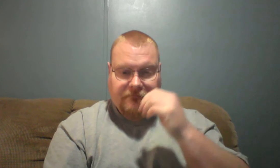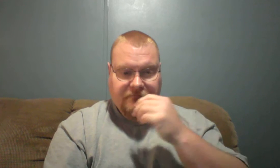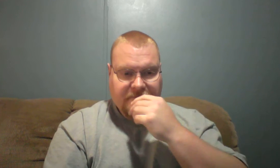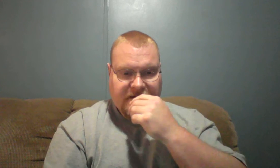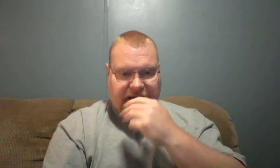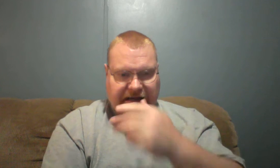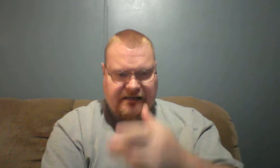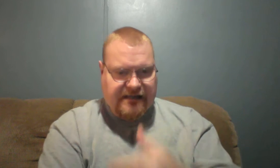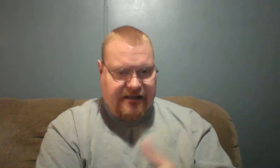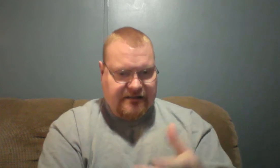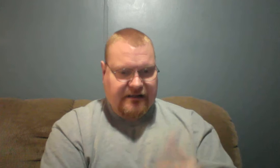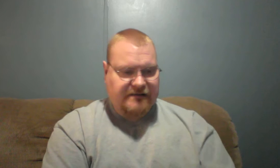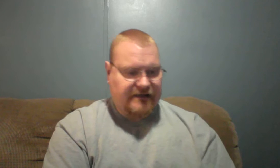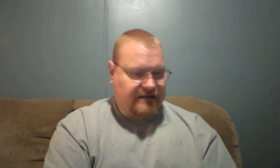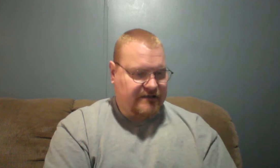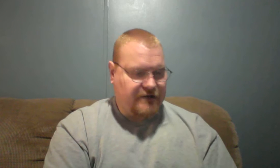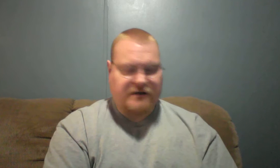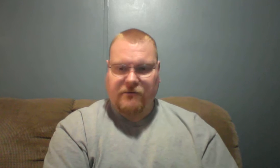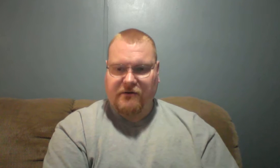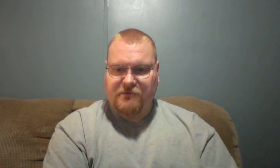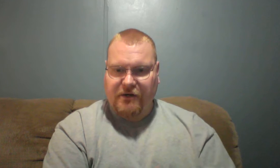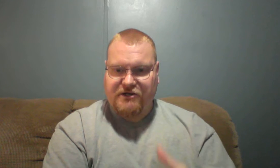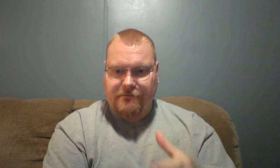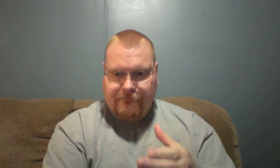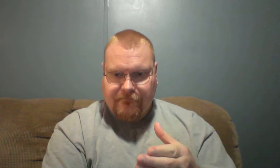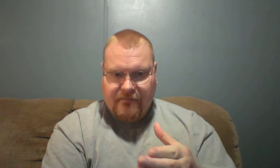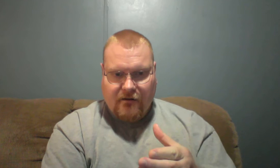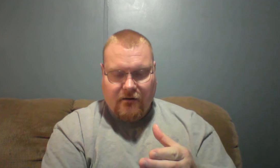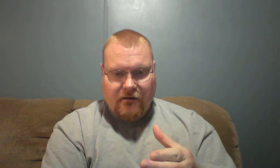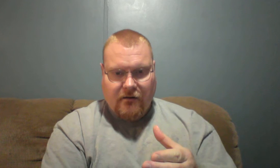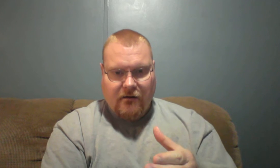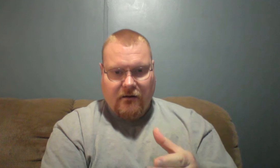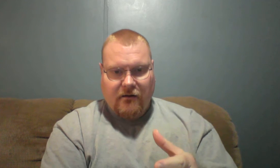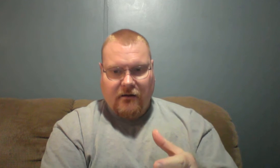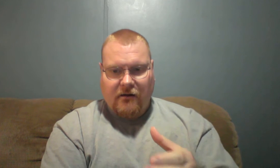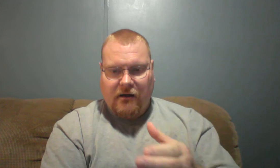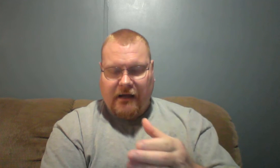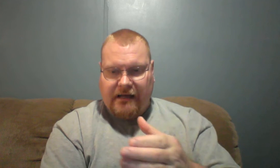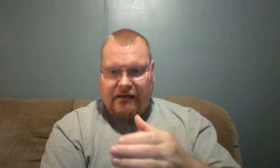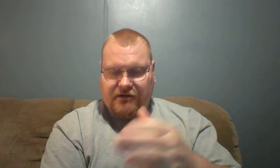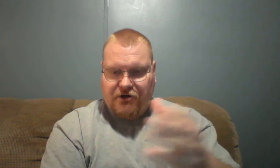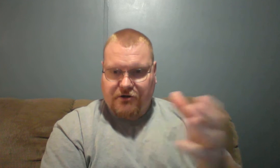And as I said, this thing, I said this yesterday when I was preaching at church